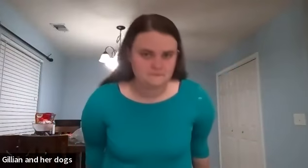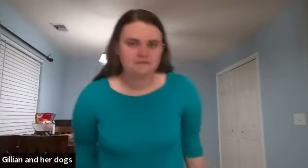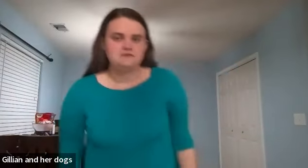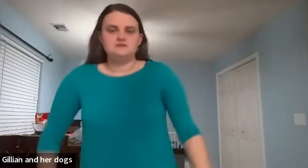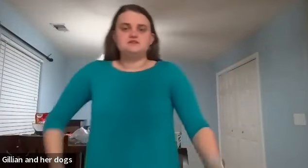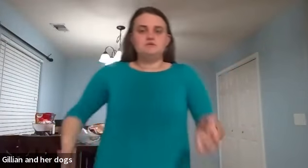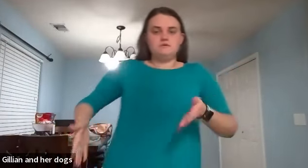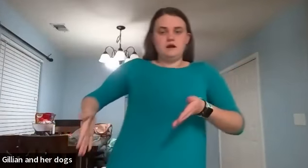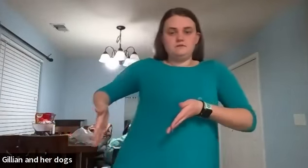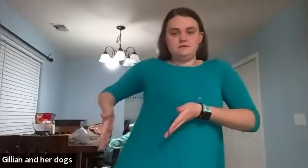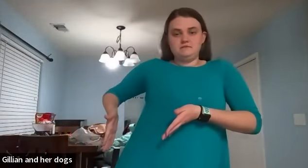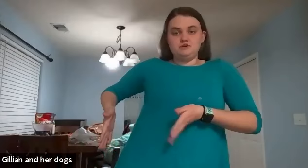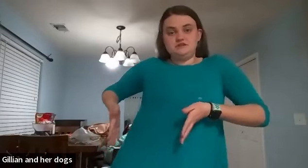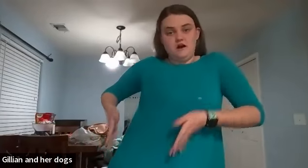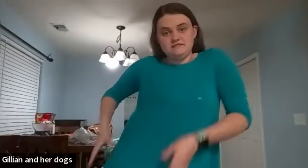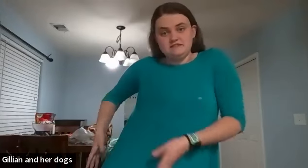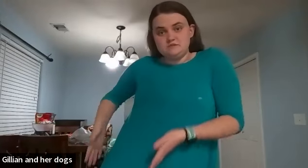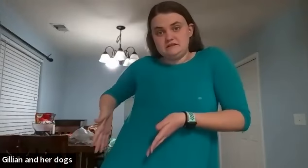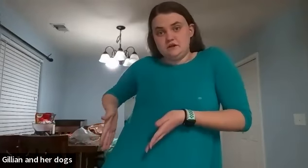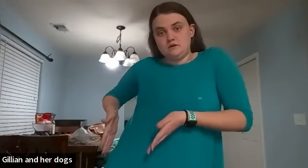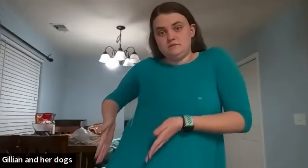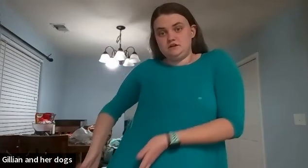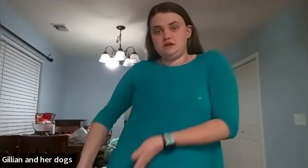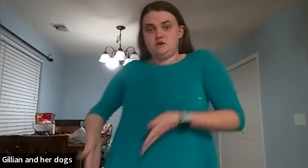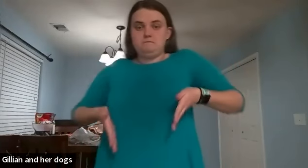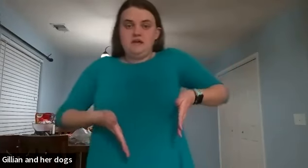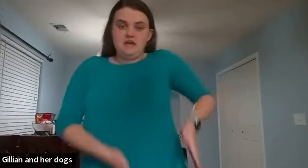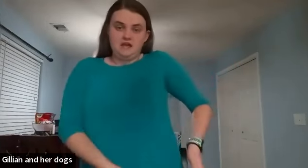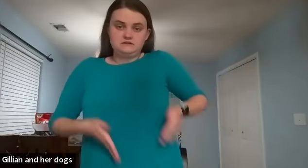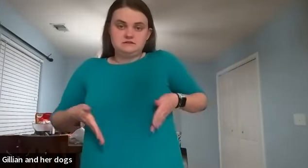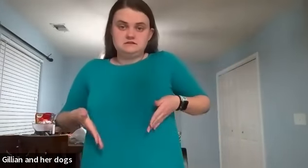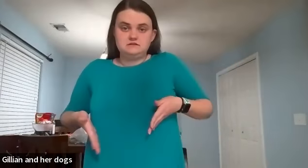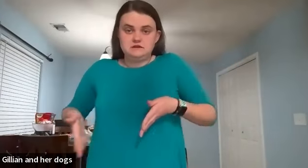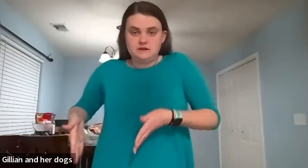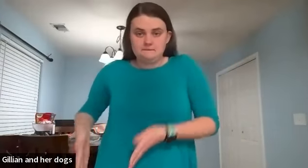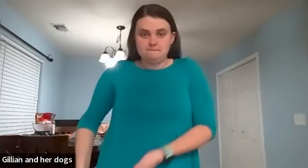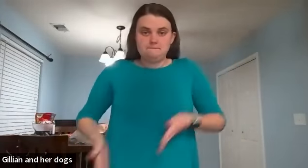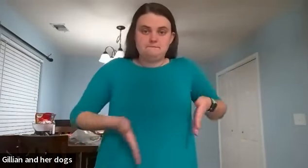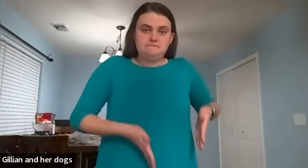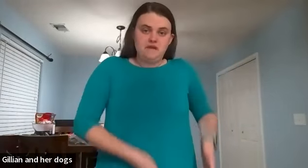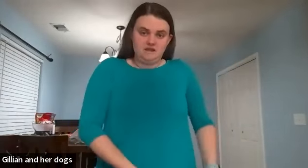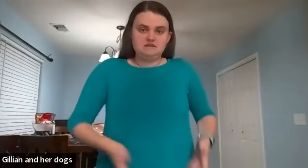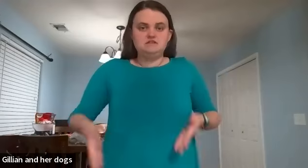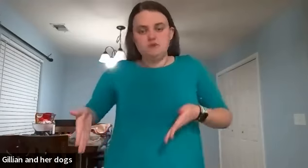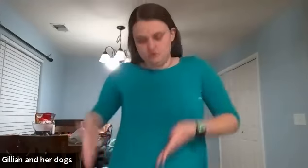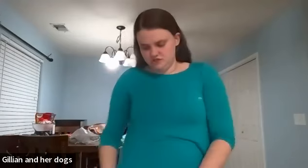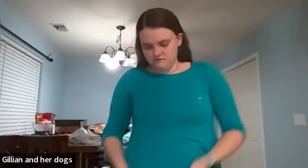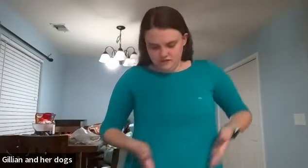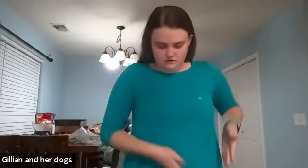so i'm gonna make the motion obviously this would be lower but you're gonna go pants pants pants like the motion of like you